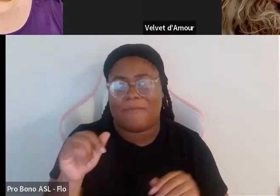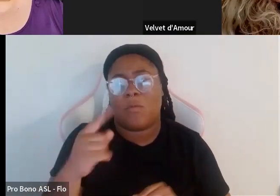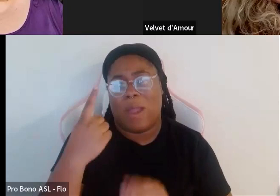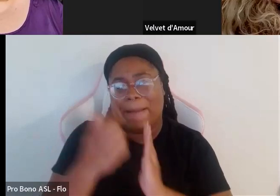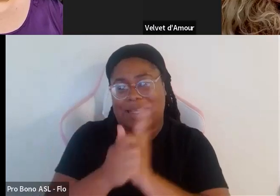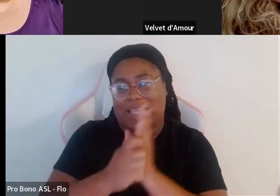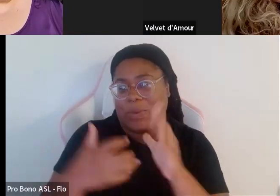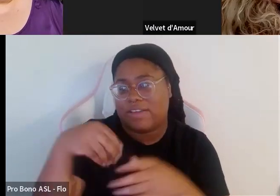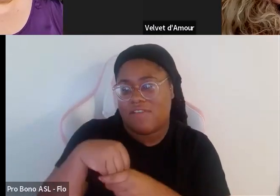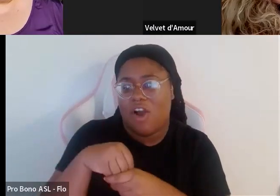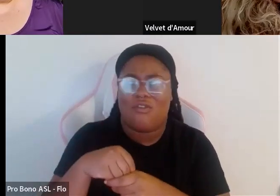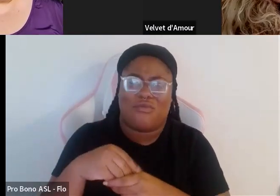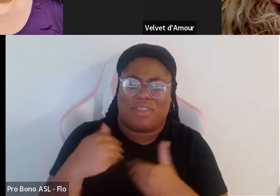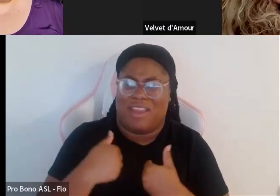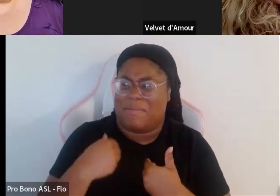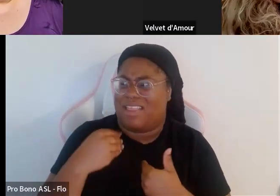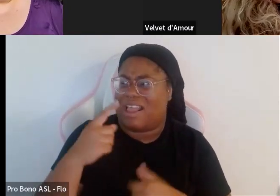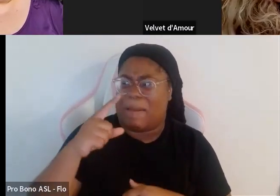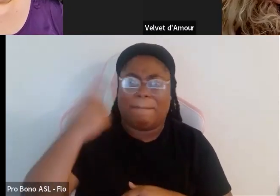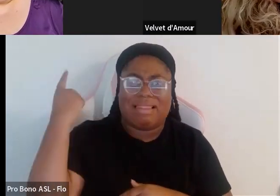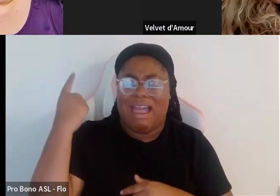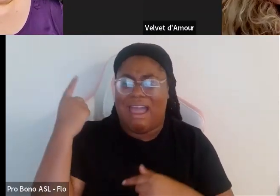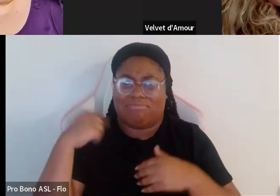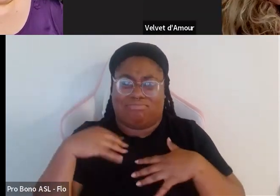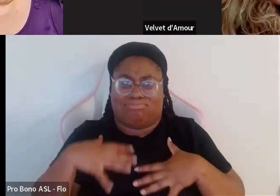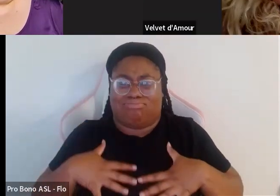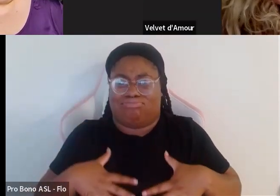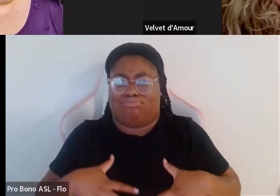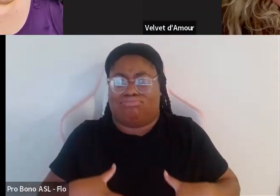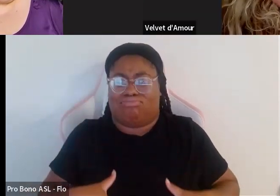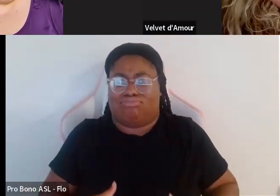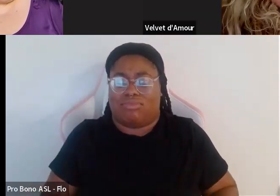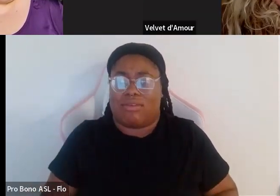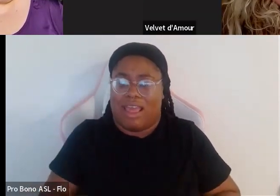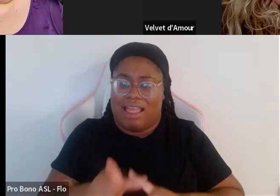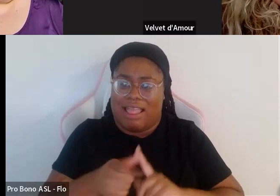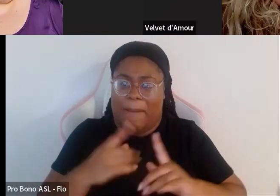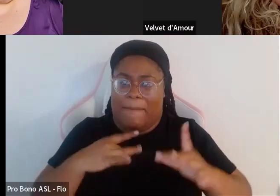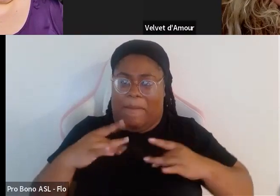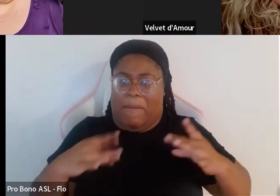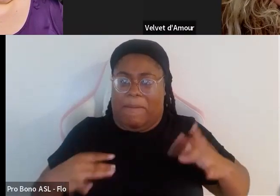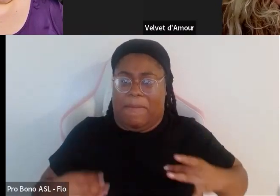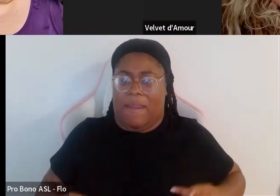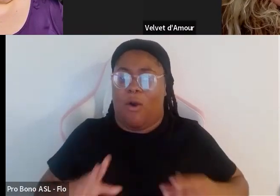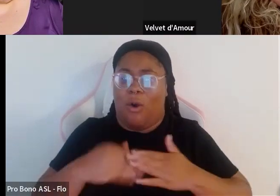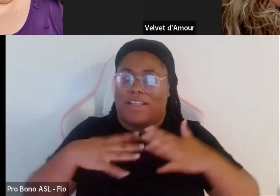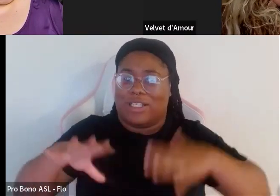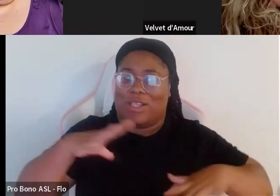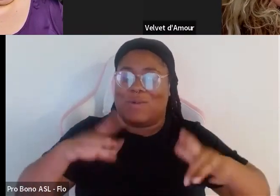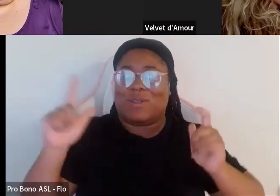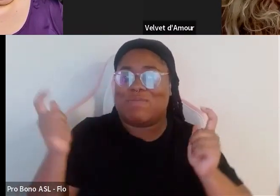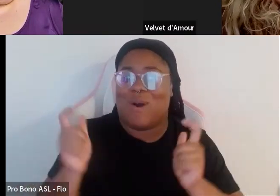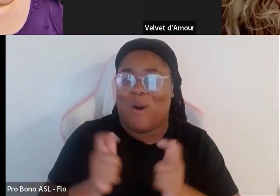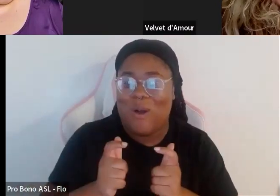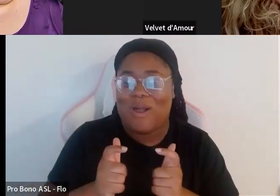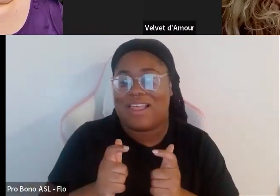and they had me in sort of like a black kind of entire suit and then they pinned all these clothes on me that were smaller size and they